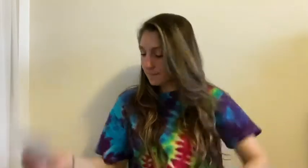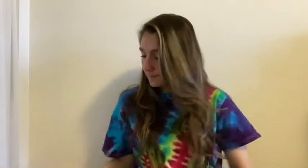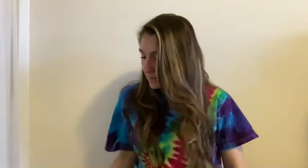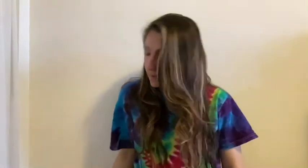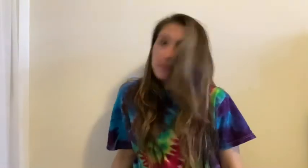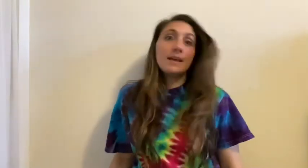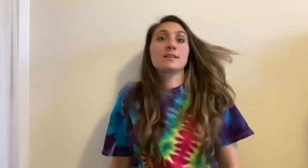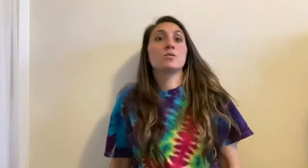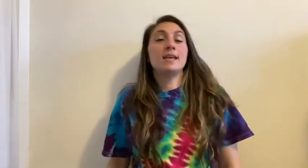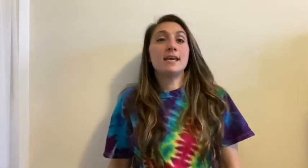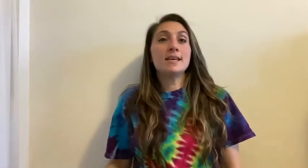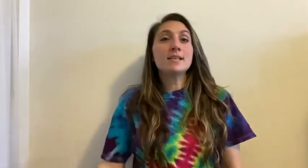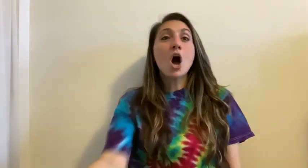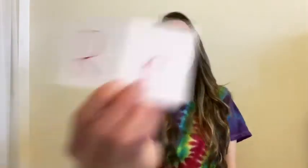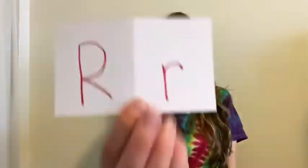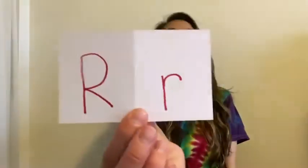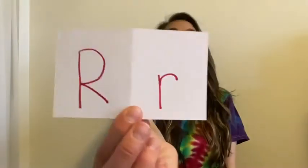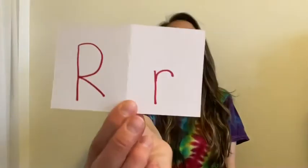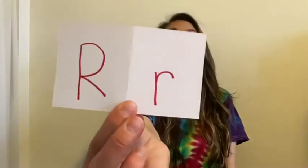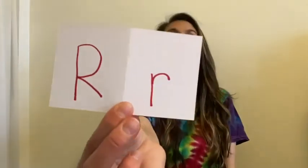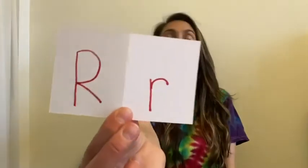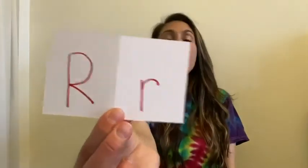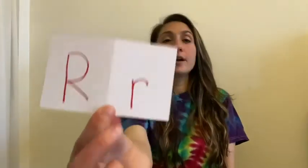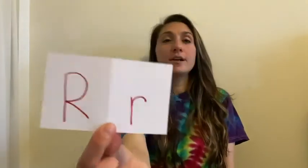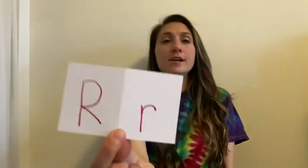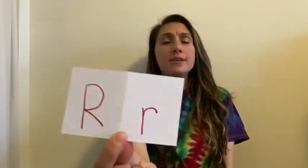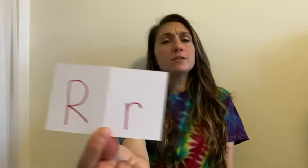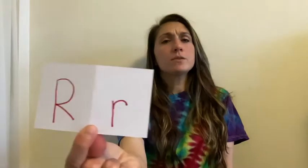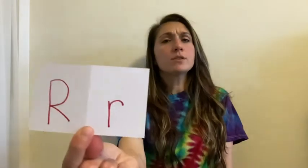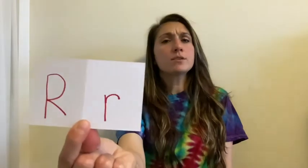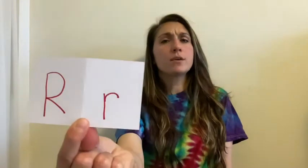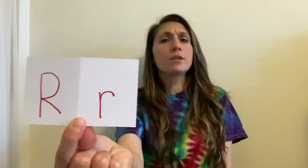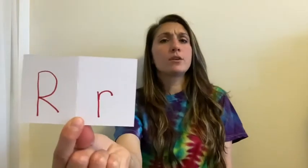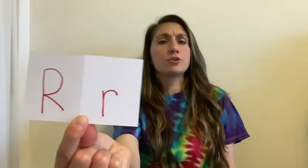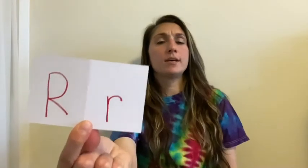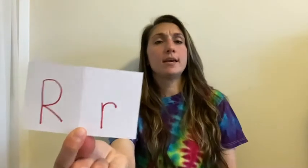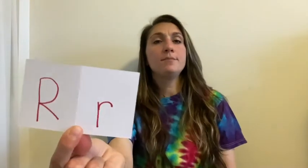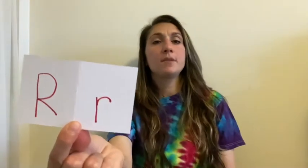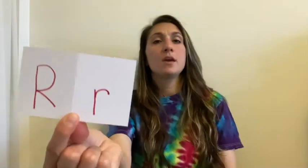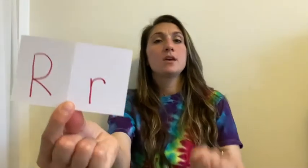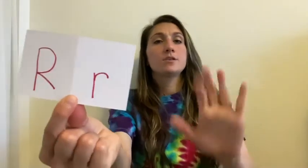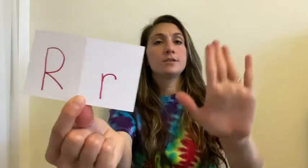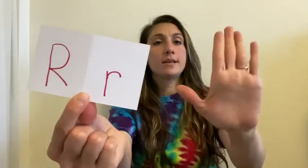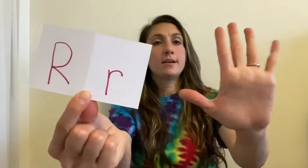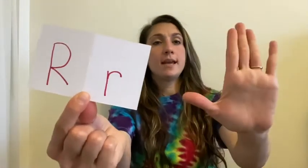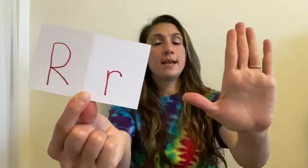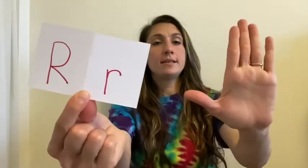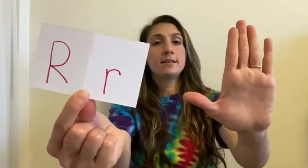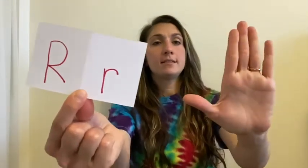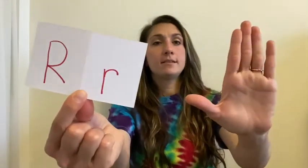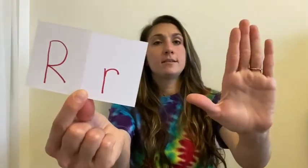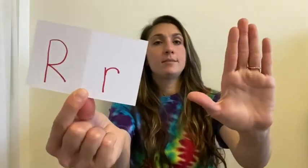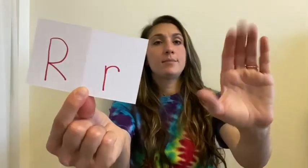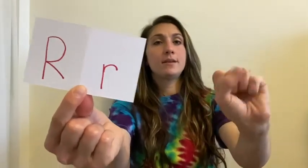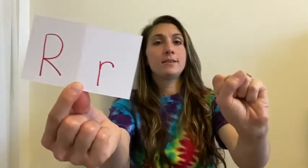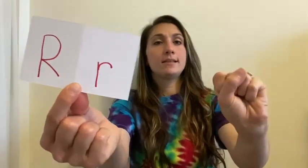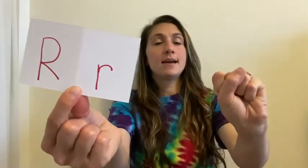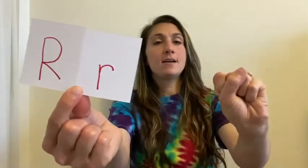The next one is R. This one's also a little tricky. So take your hand, put everything down,